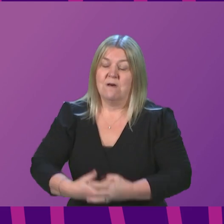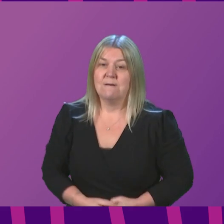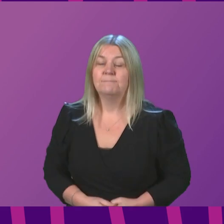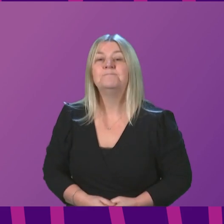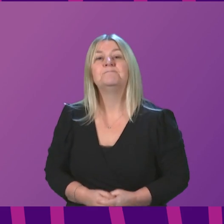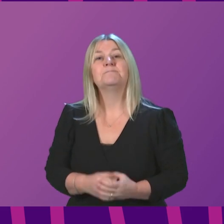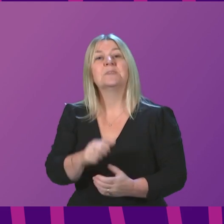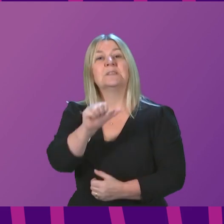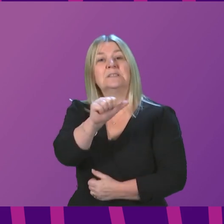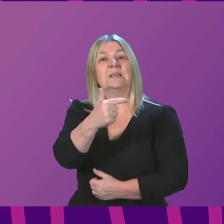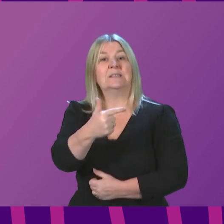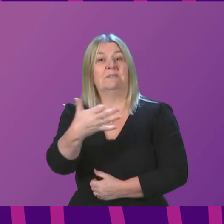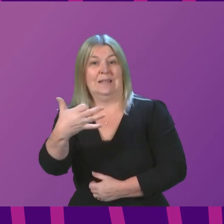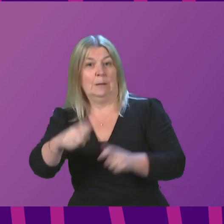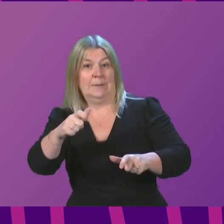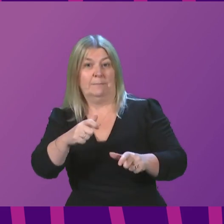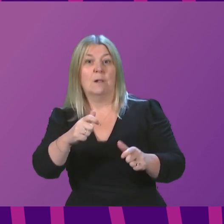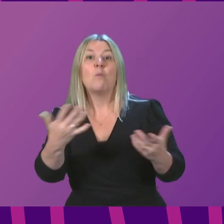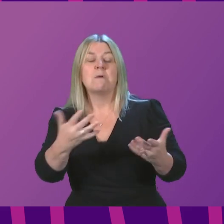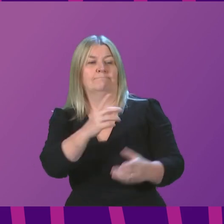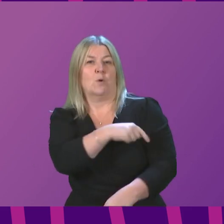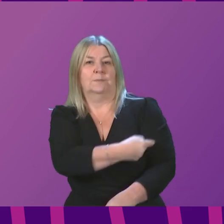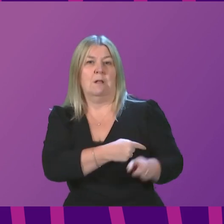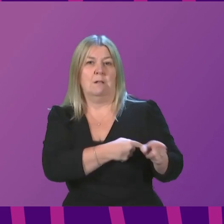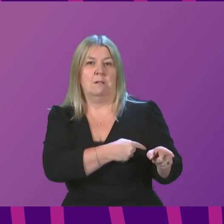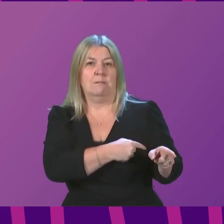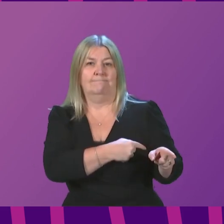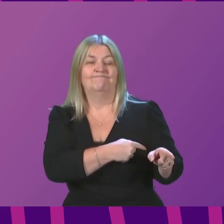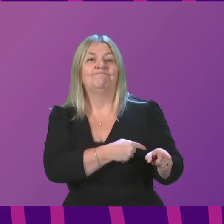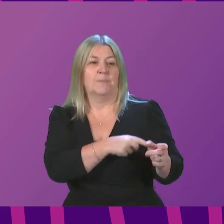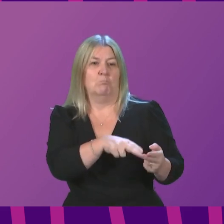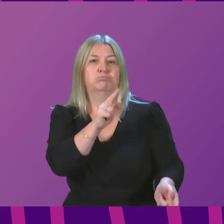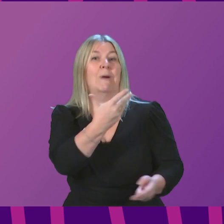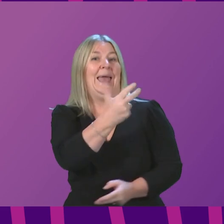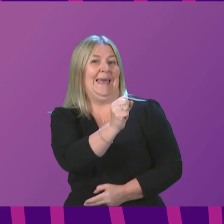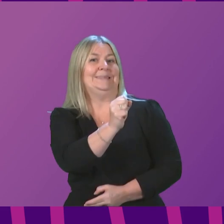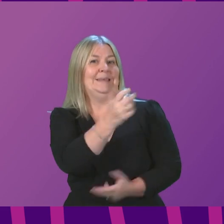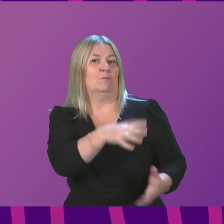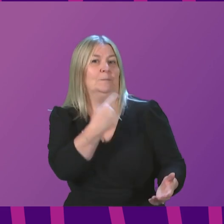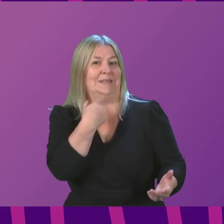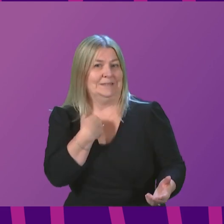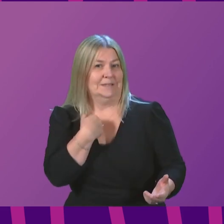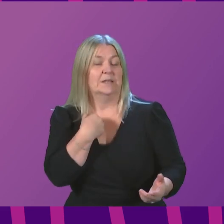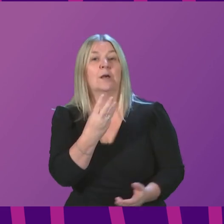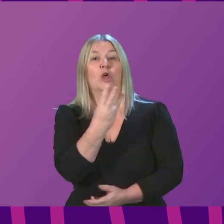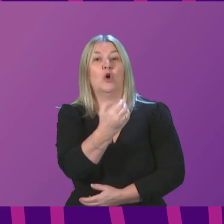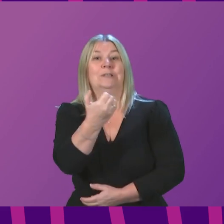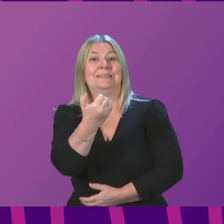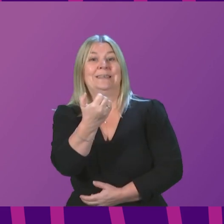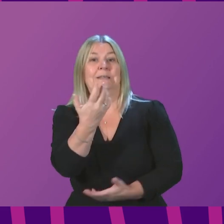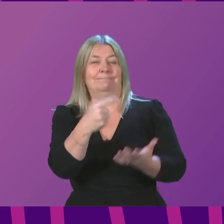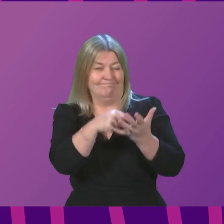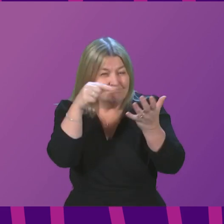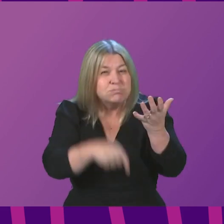679 people are currently in hospital with COVID, which is 80 more than yesterday, and 36 people are in intensive